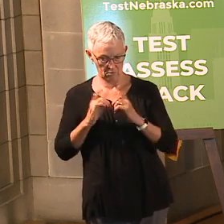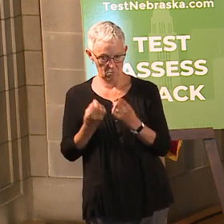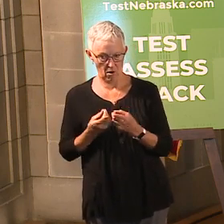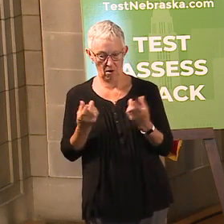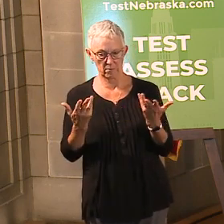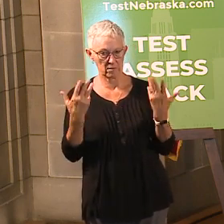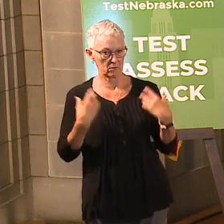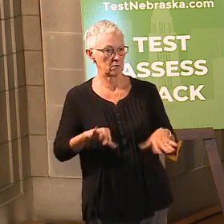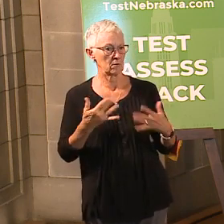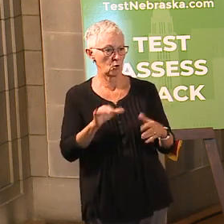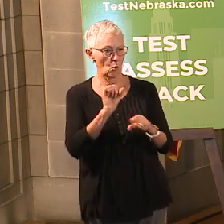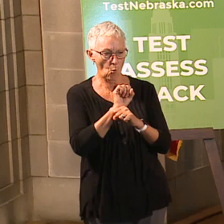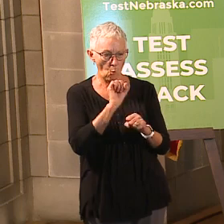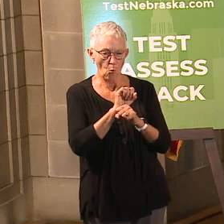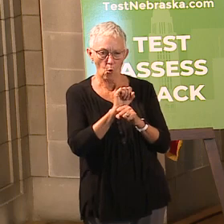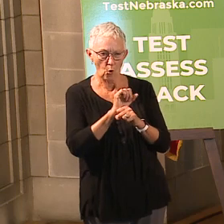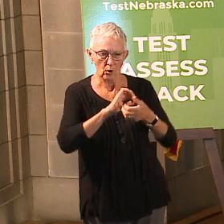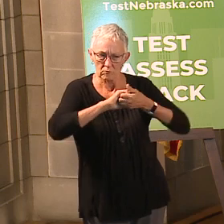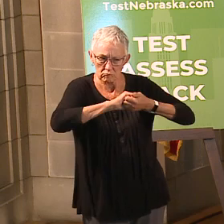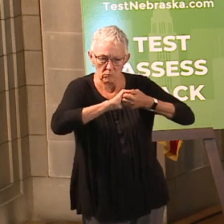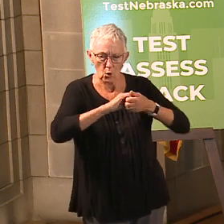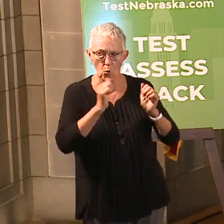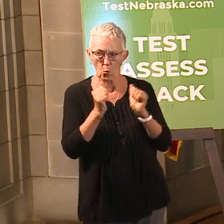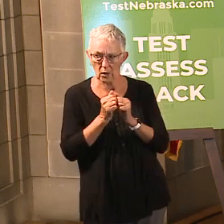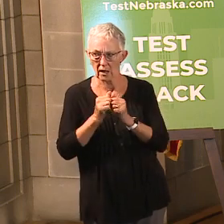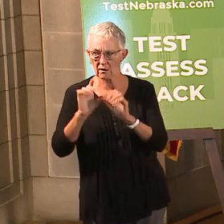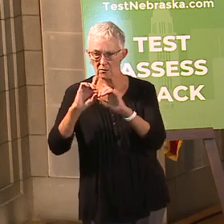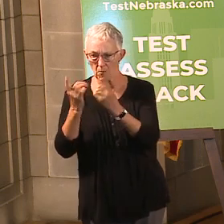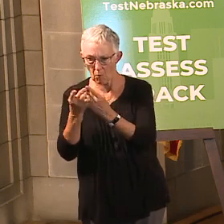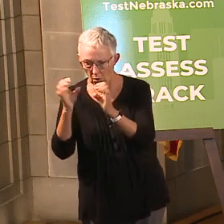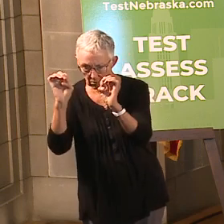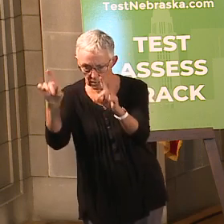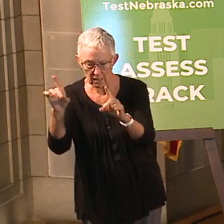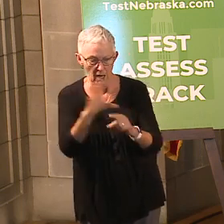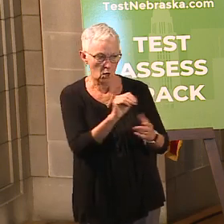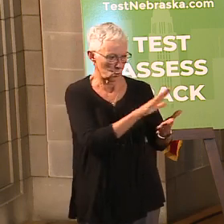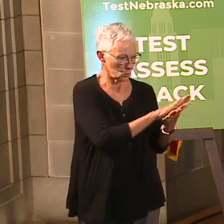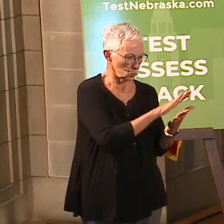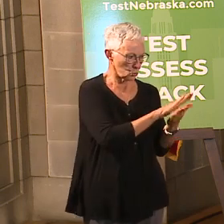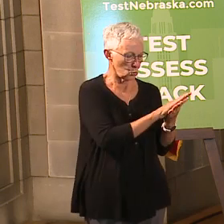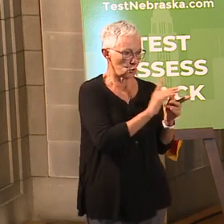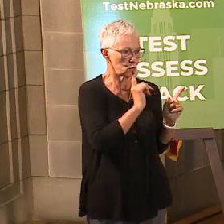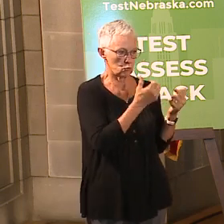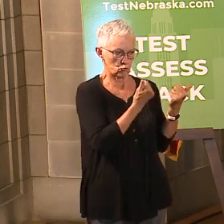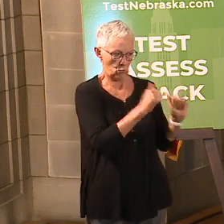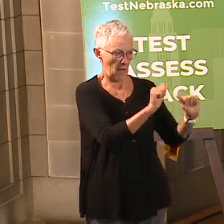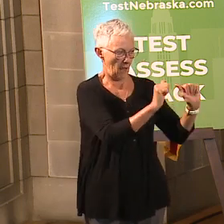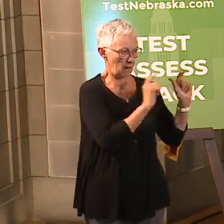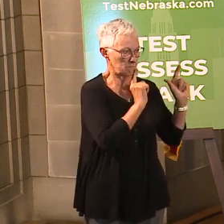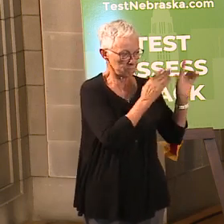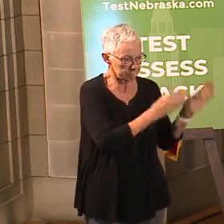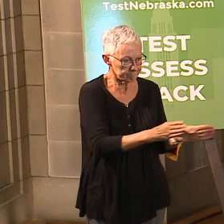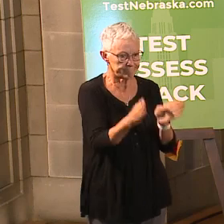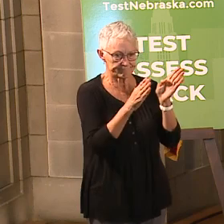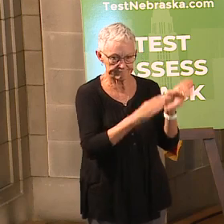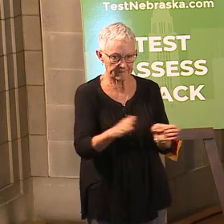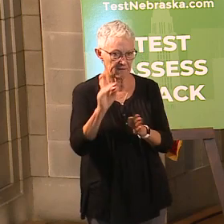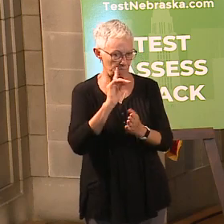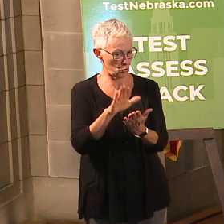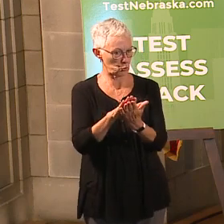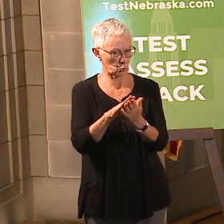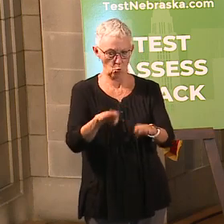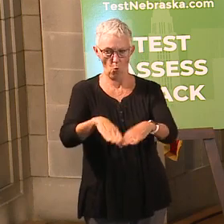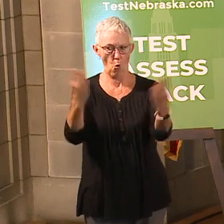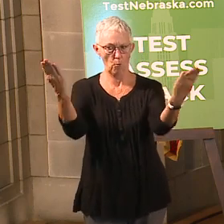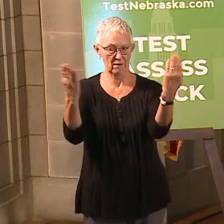and the Nebraska Department of Education in preparation for school reopening this fall. These planning discussions always centered